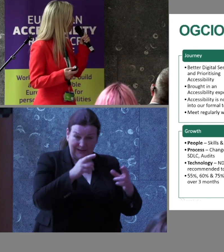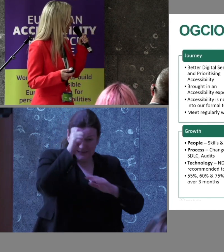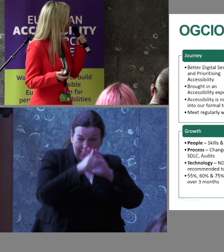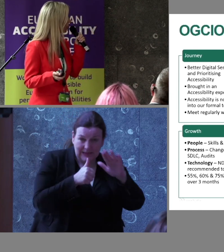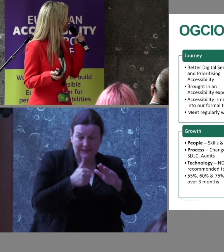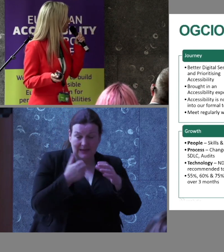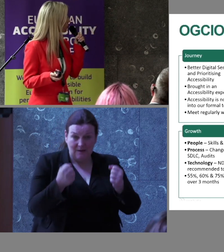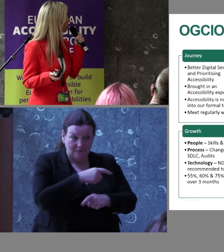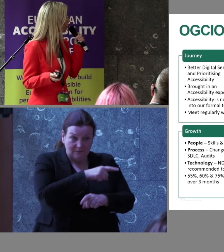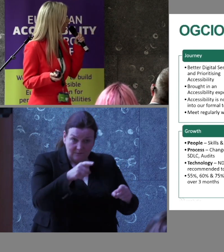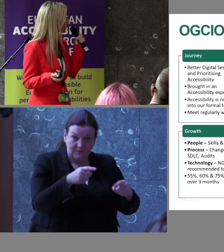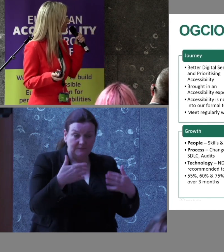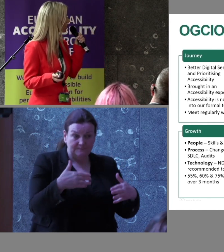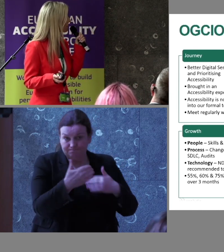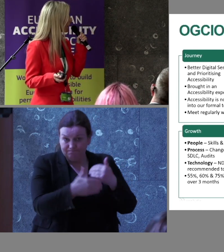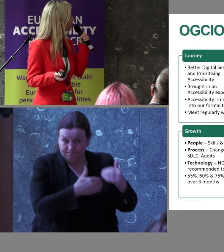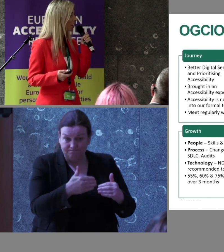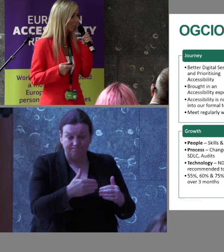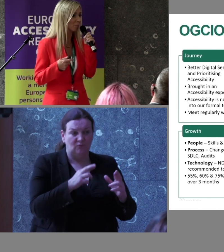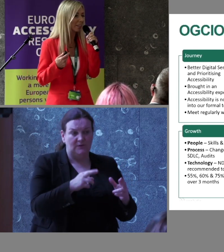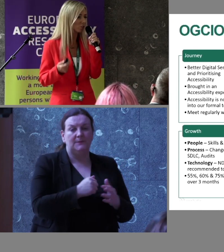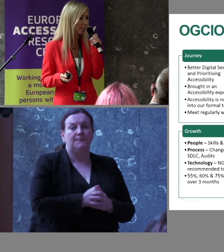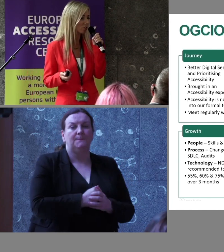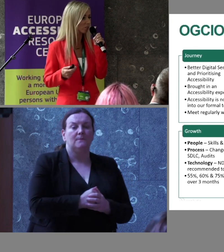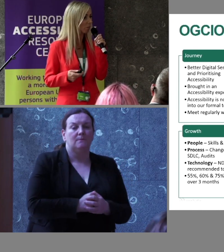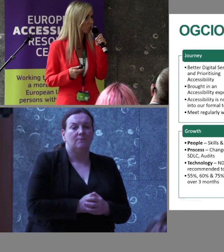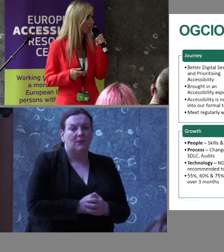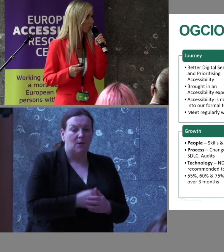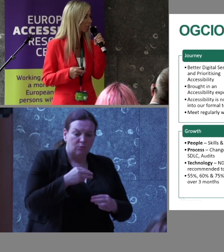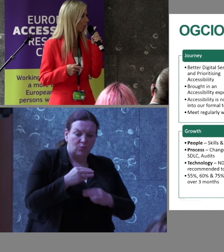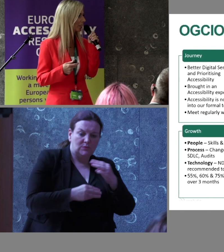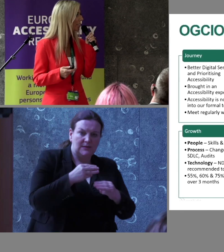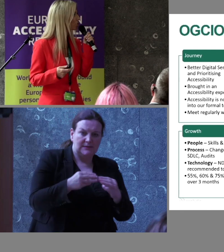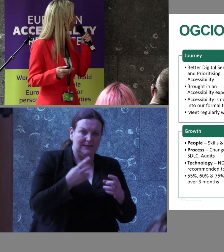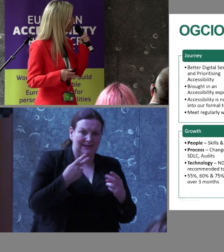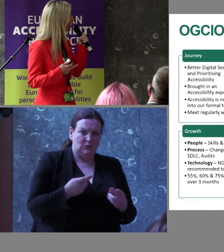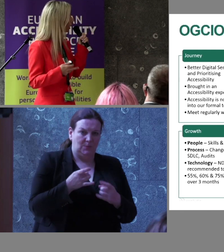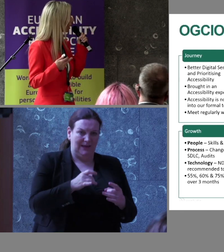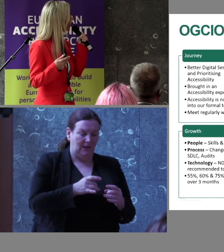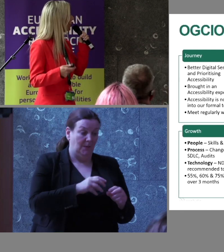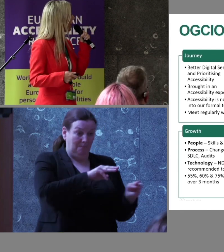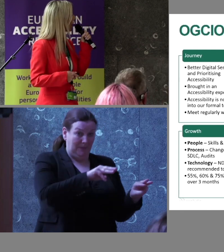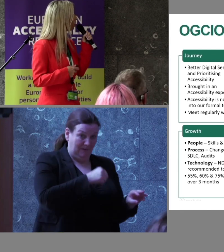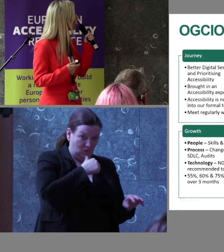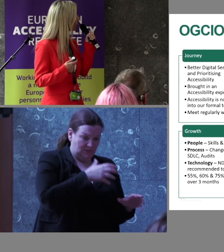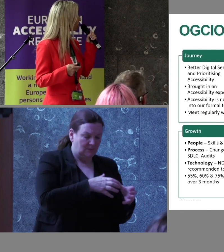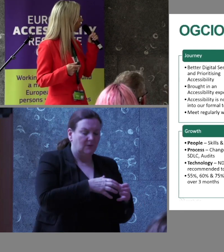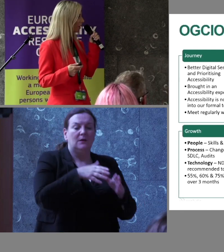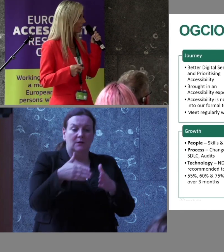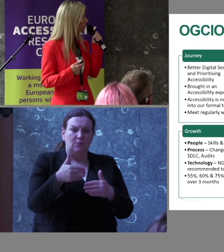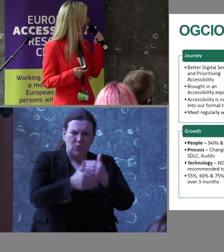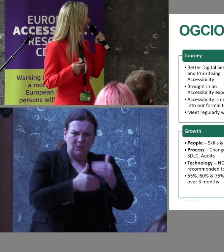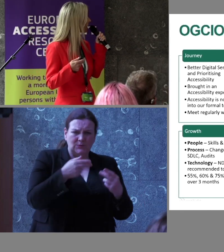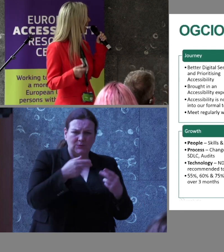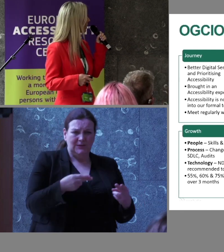using them in terms of processes, then changing, making changes, the right changes that we need to as we learn what needs to